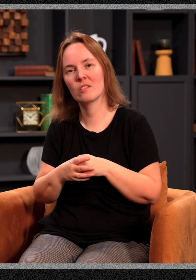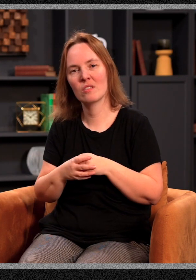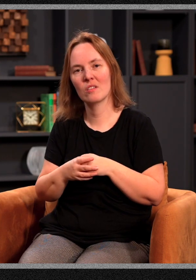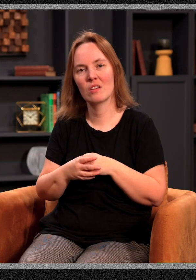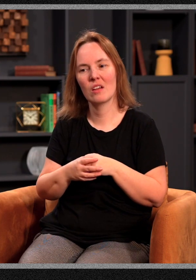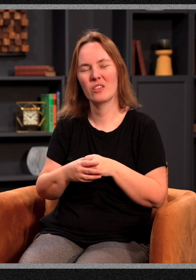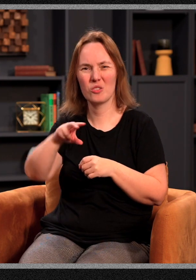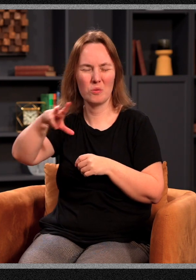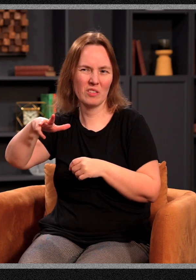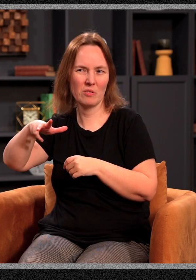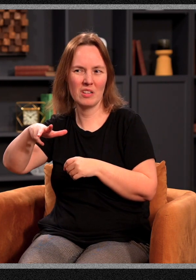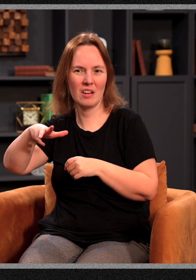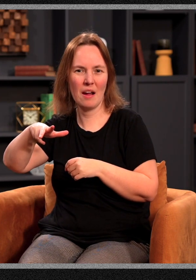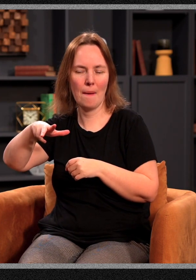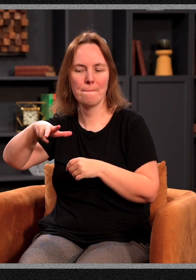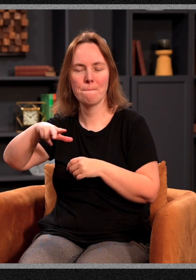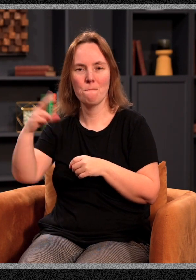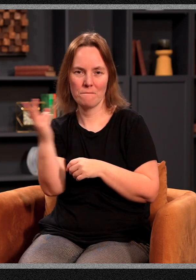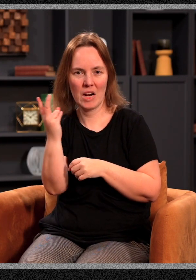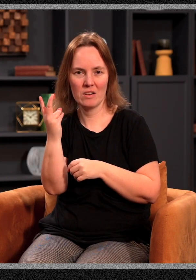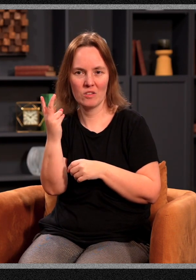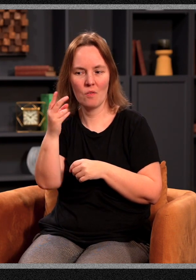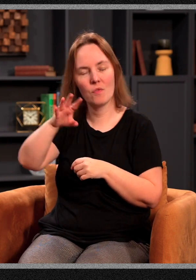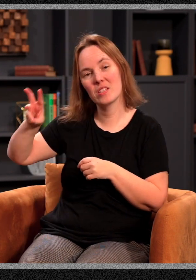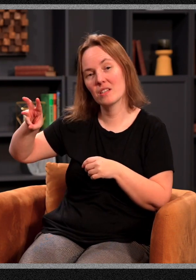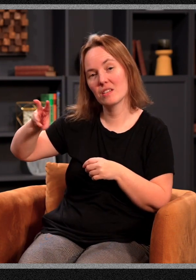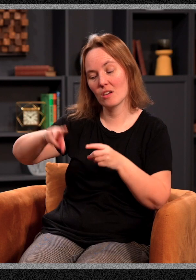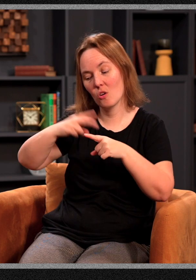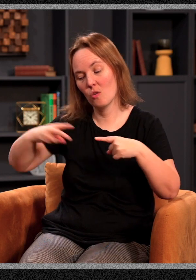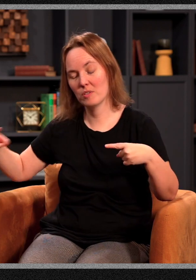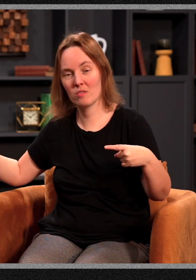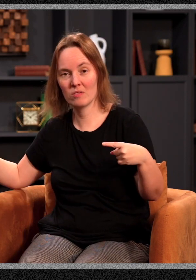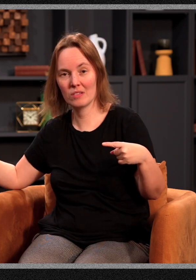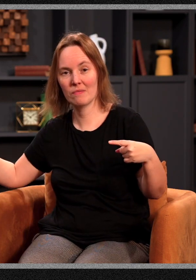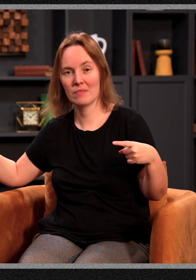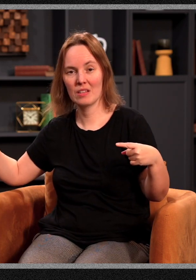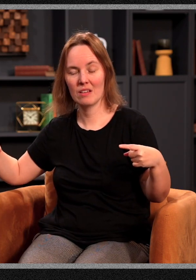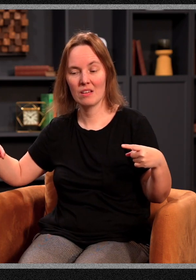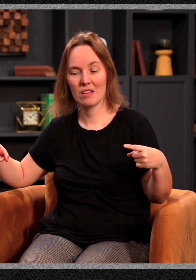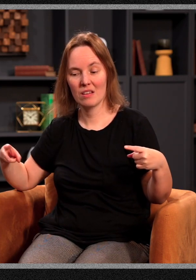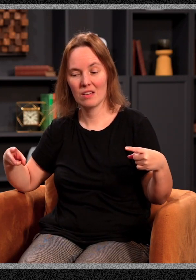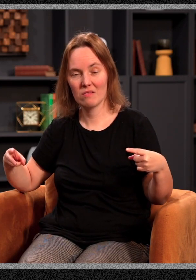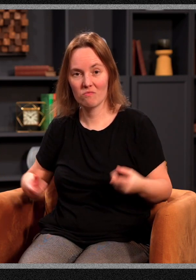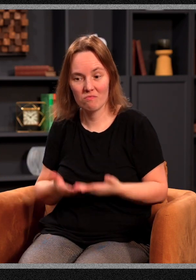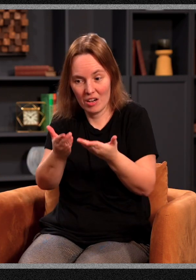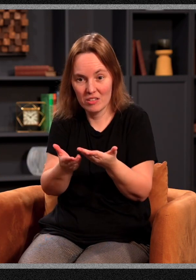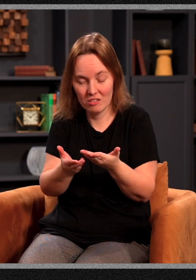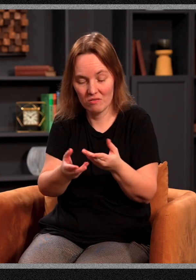We have 23 pair or 46 chromosomes. Those chromosomes, you might say, are a package for our DNA.